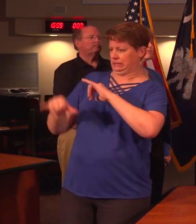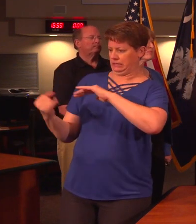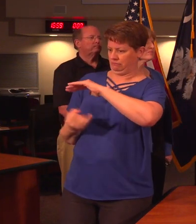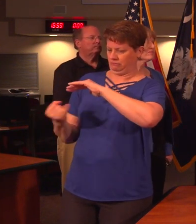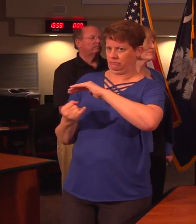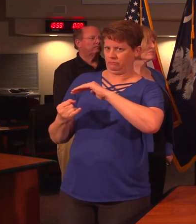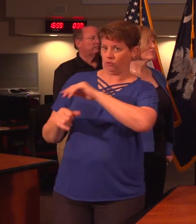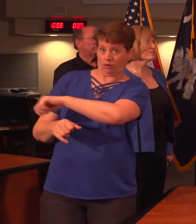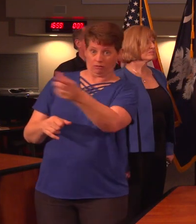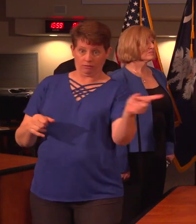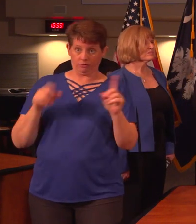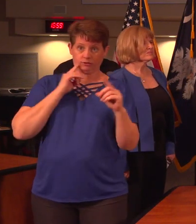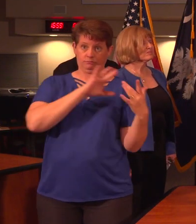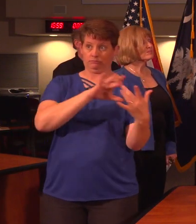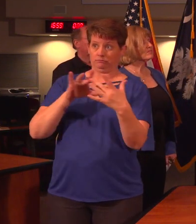with the one patient who had